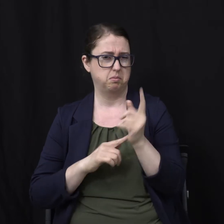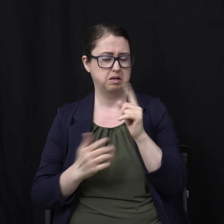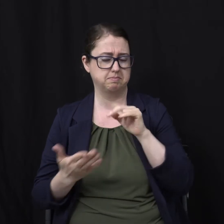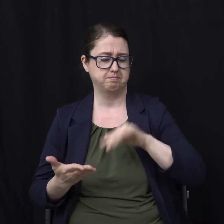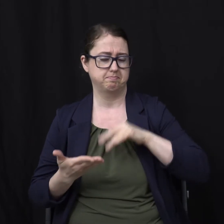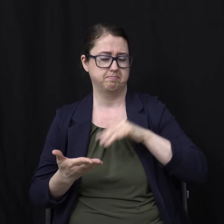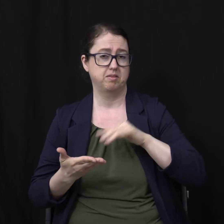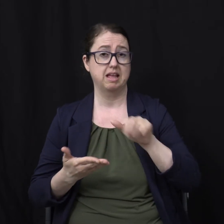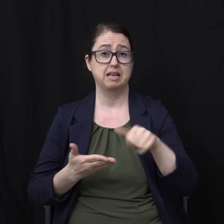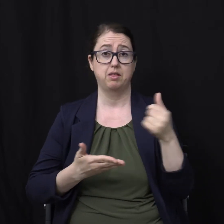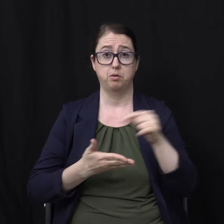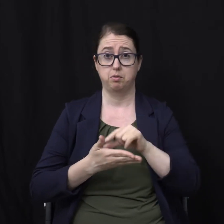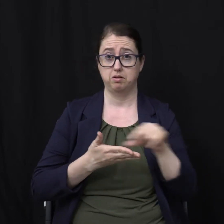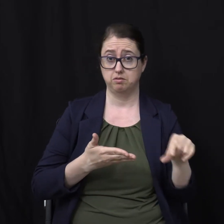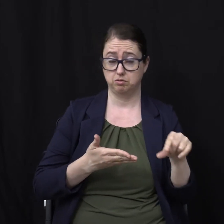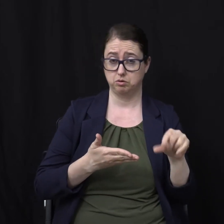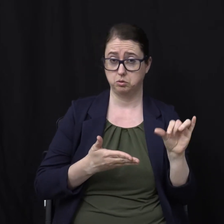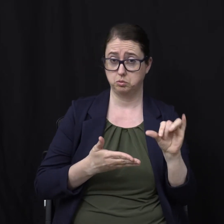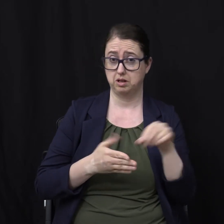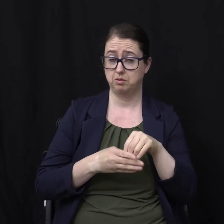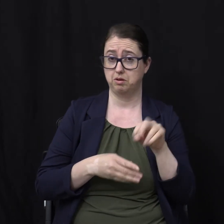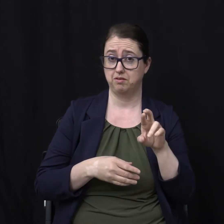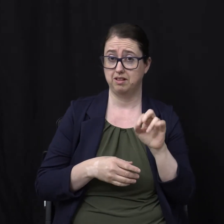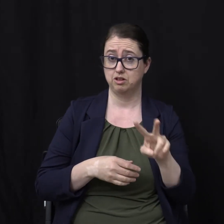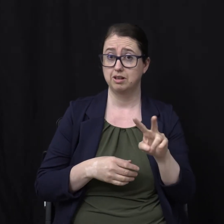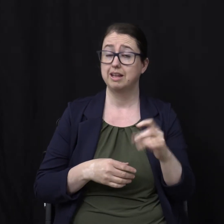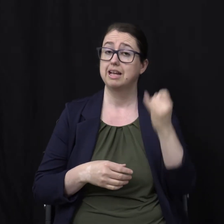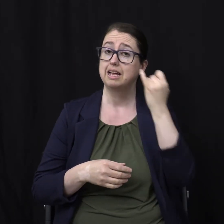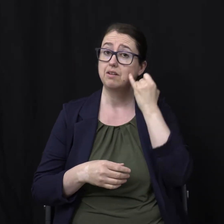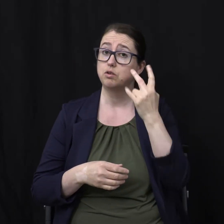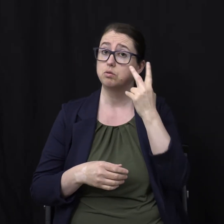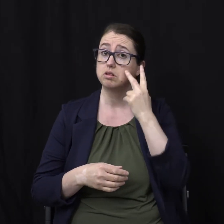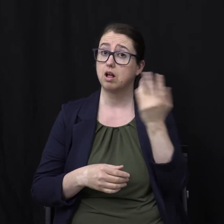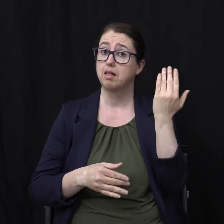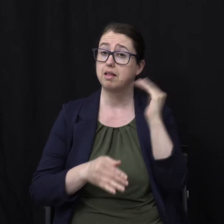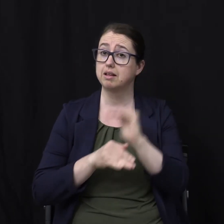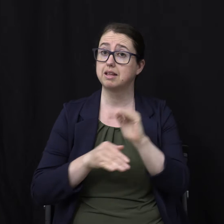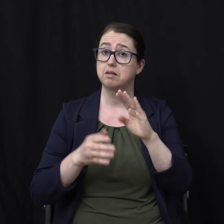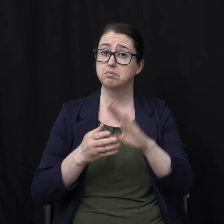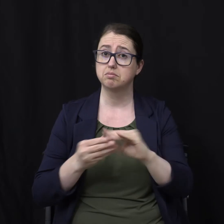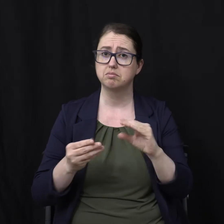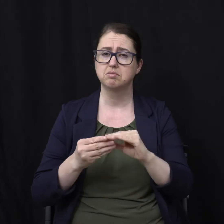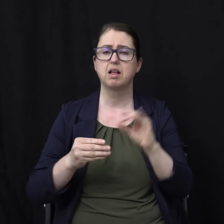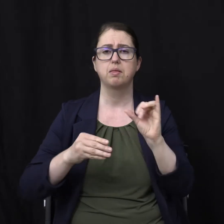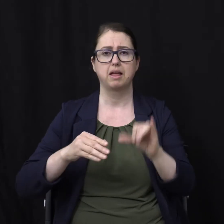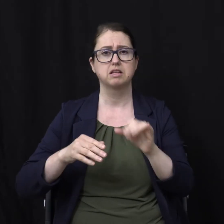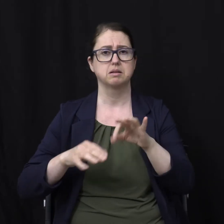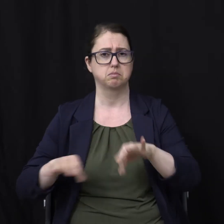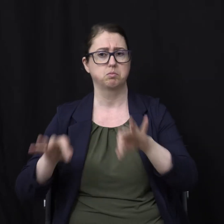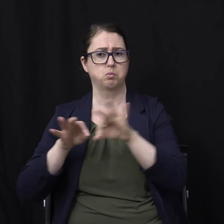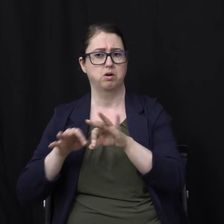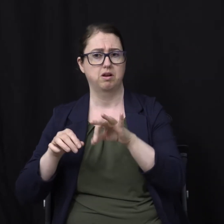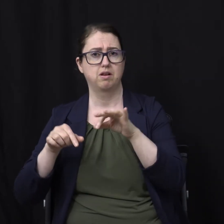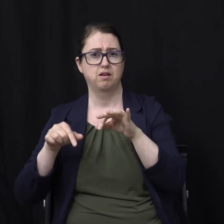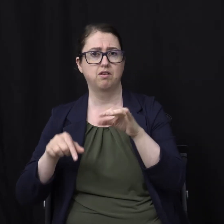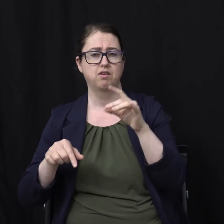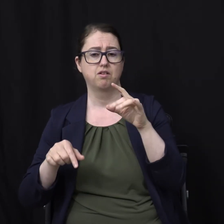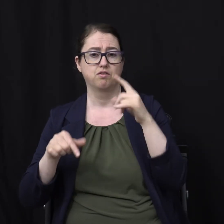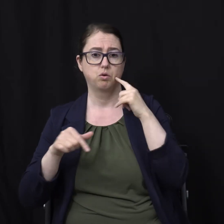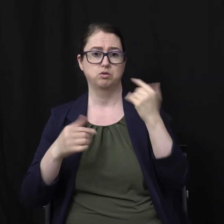we're going to study another text In Revelation also But if you saw last night's message It was foundational for this one These all build on each other So